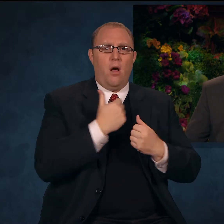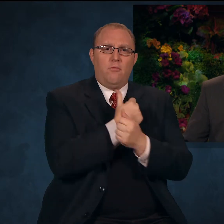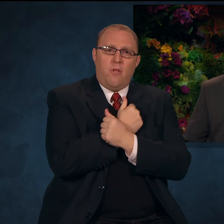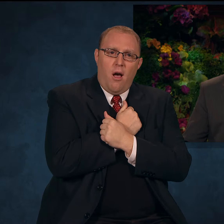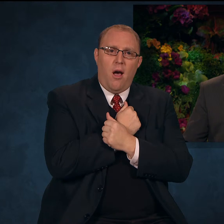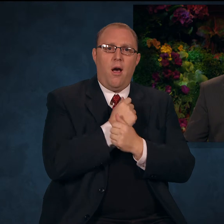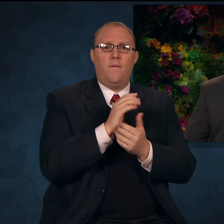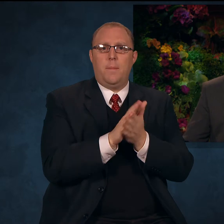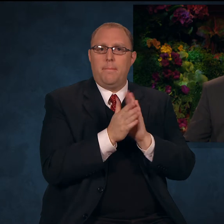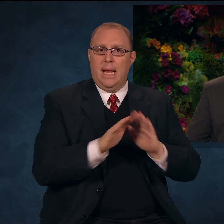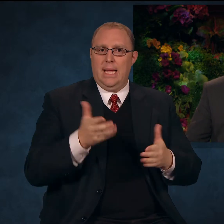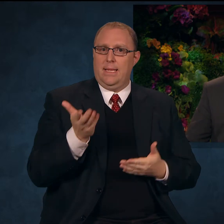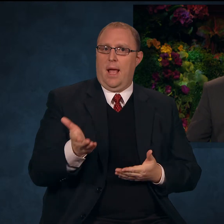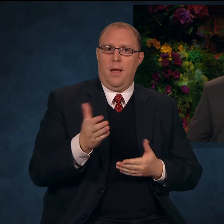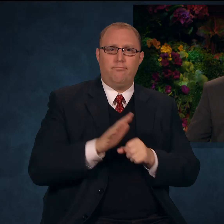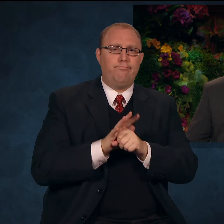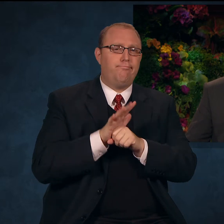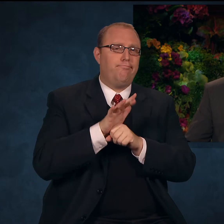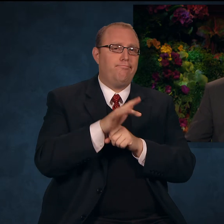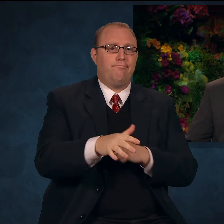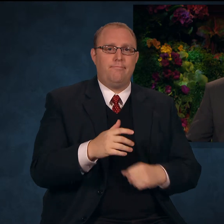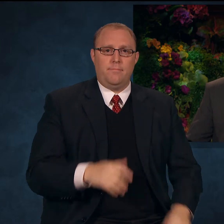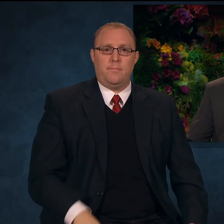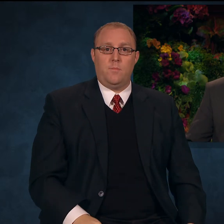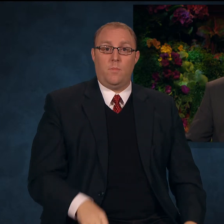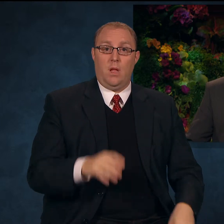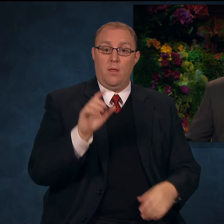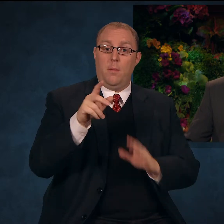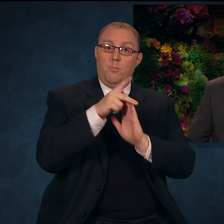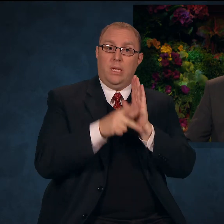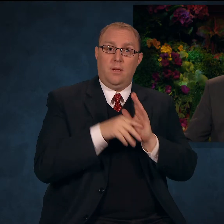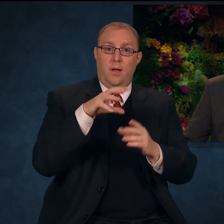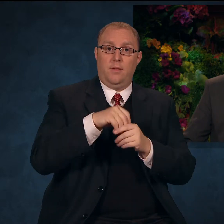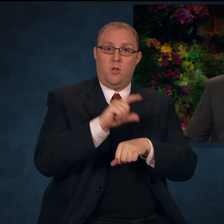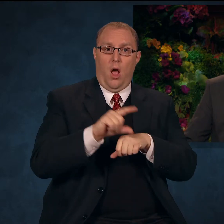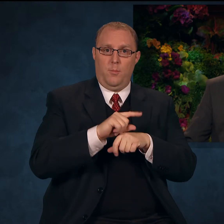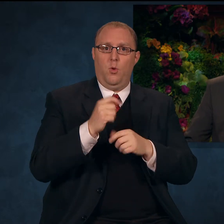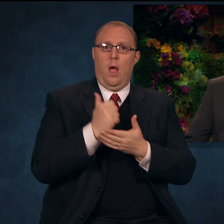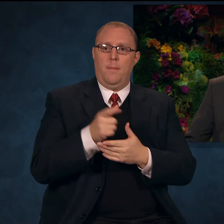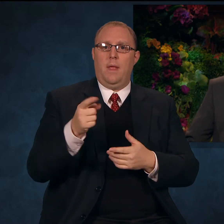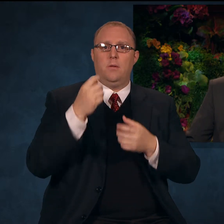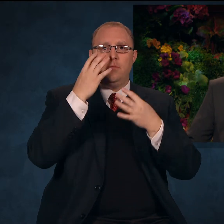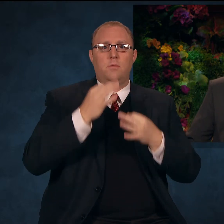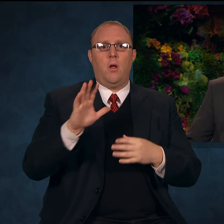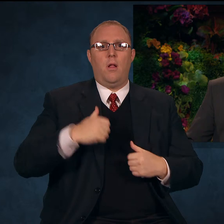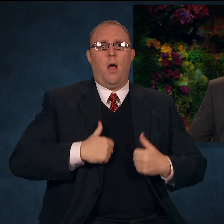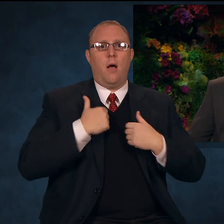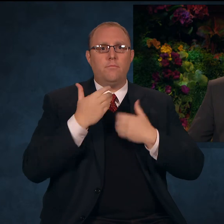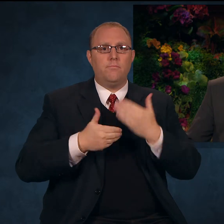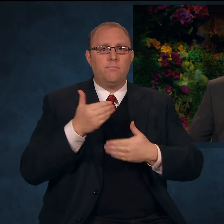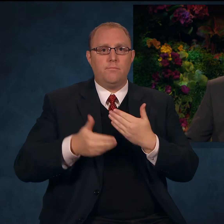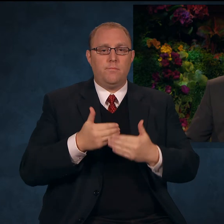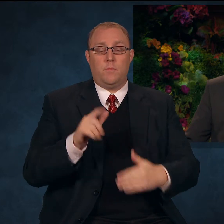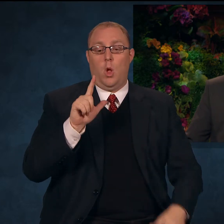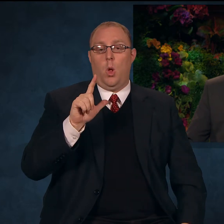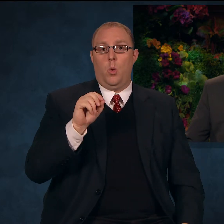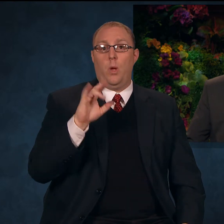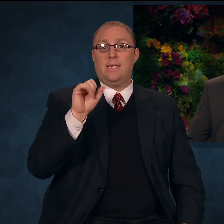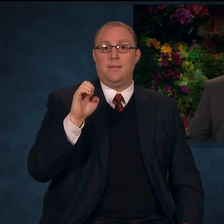and where the principles of the gospel directed their lives. Louise and LaRue, side by side,